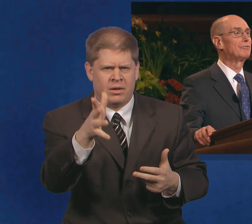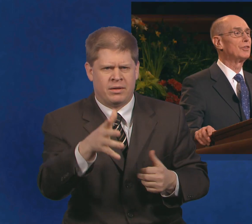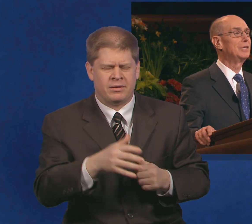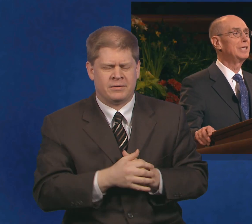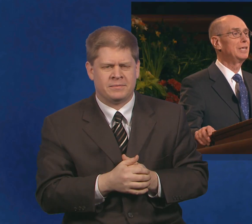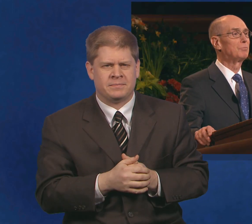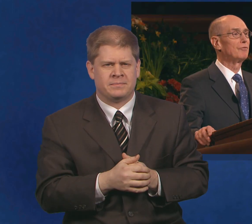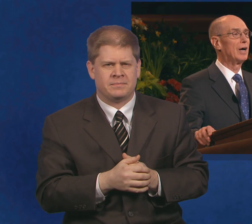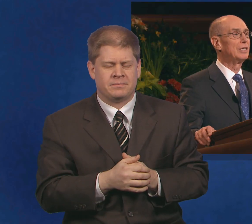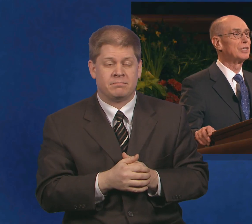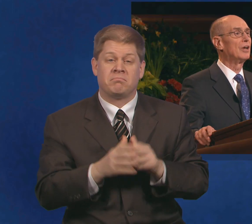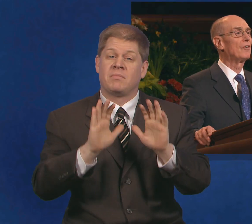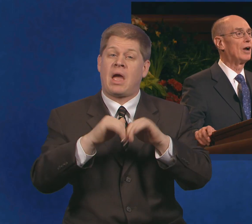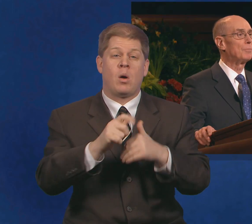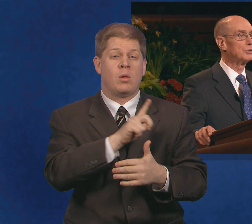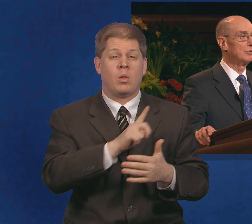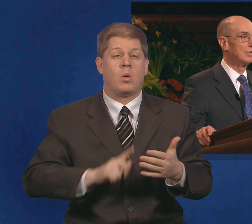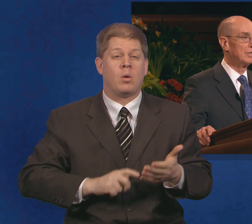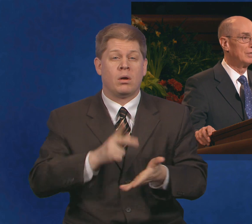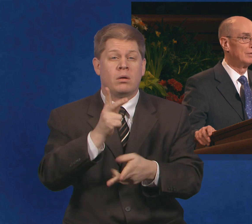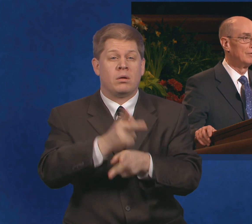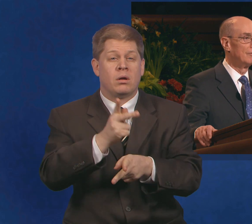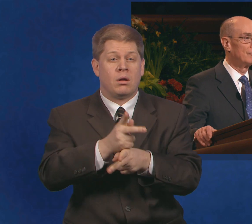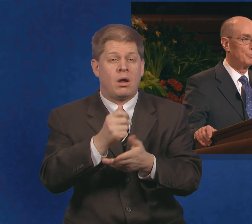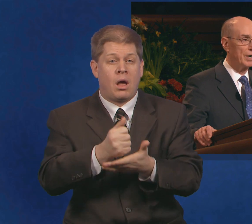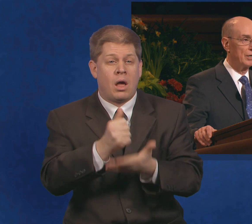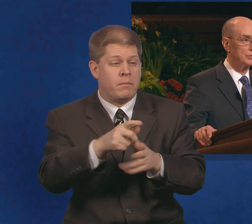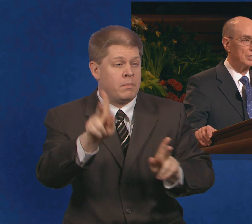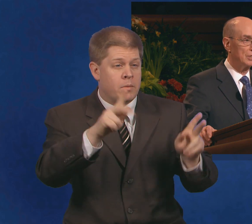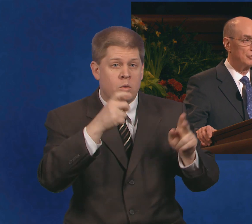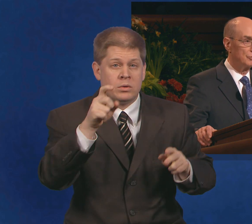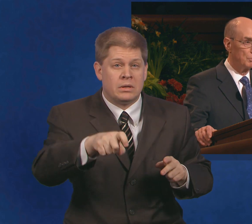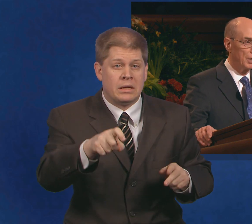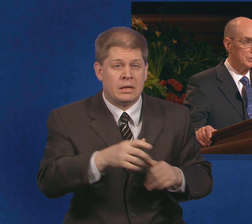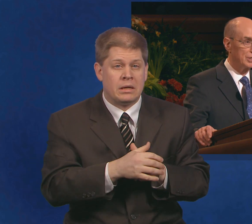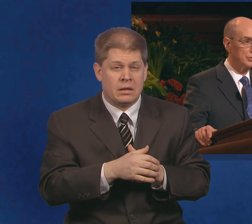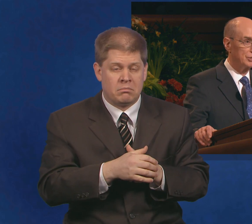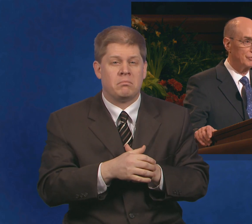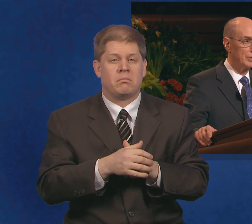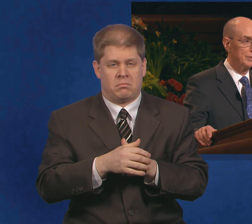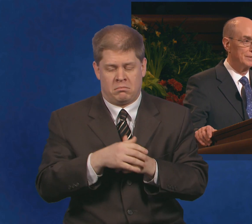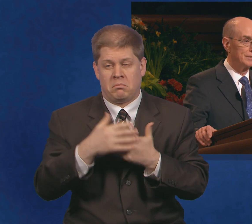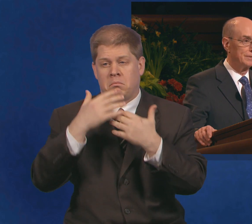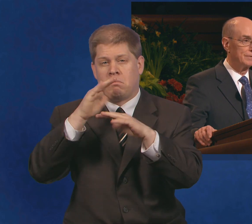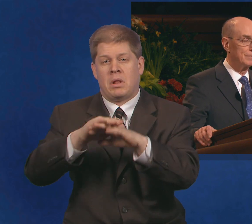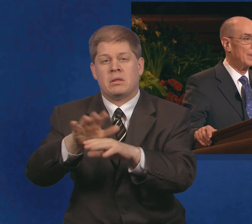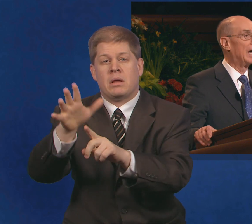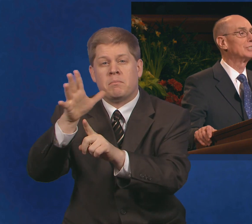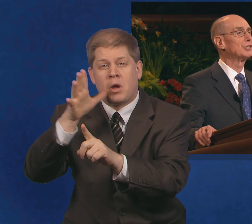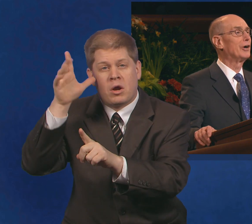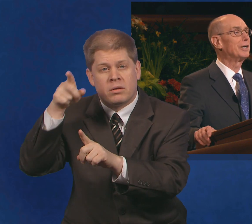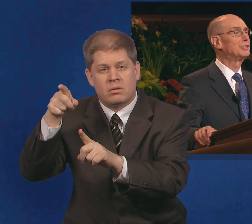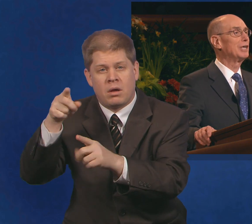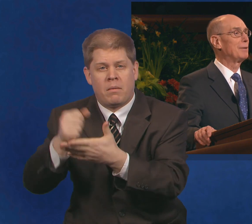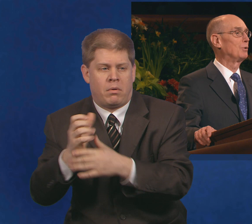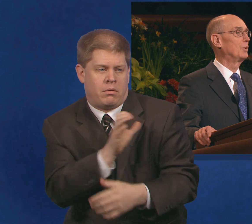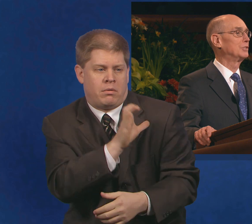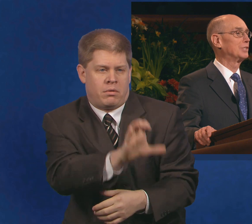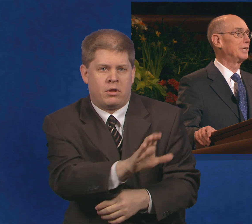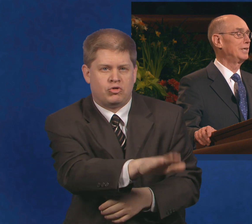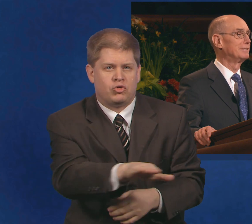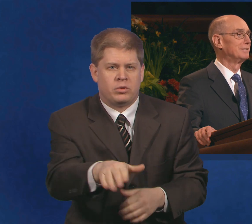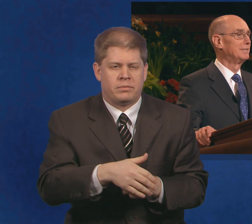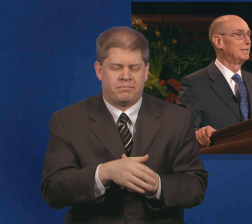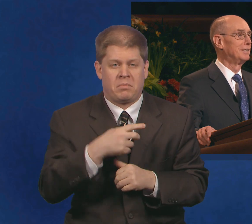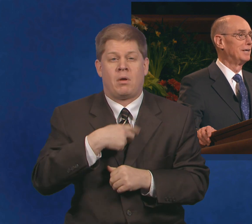caring for the needy provides another opportunity for parents to bless their children. I saw it in a chapel